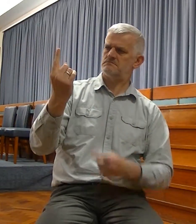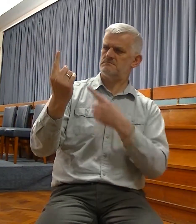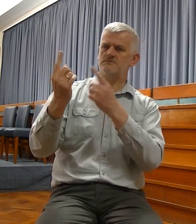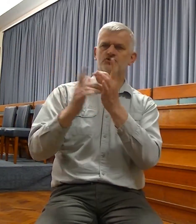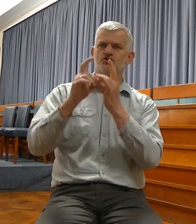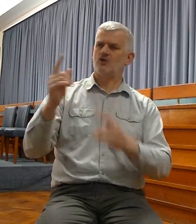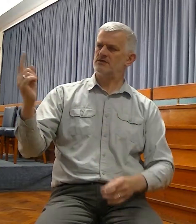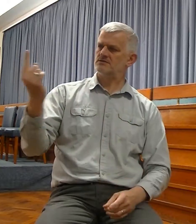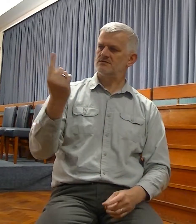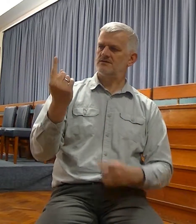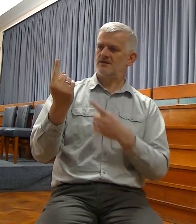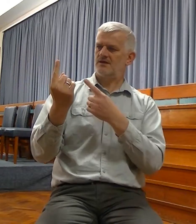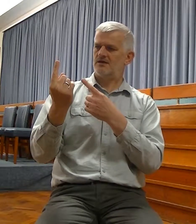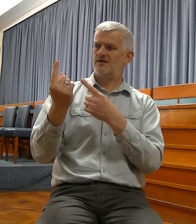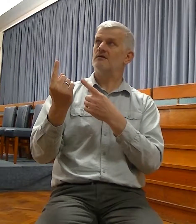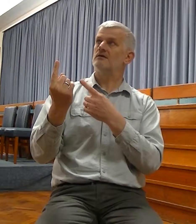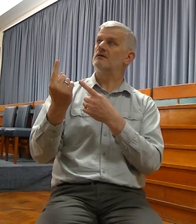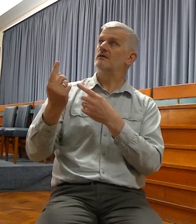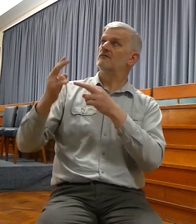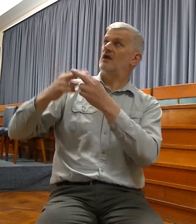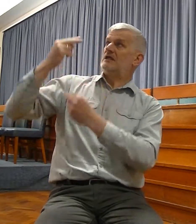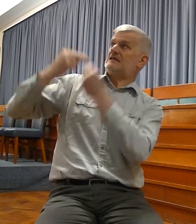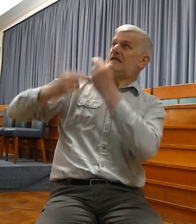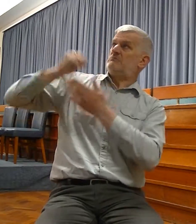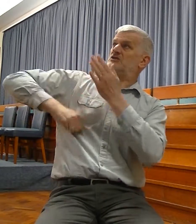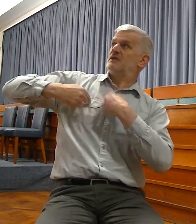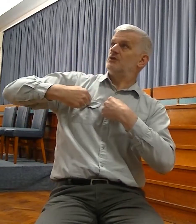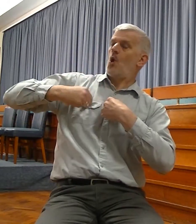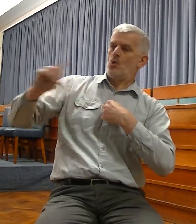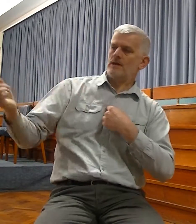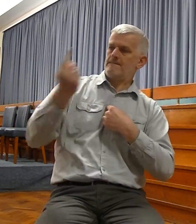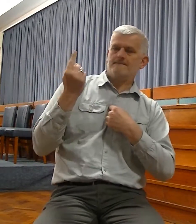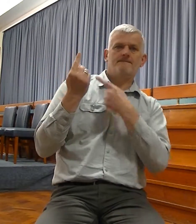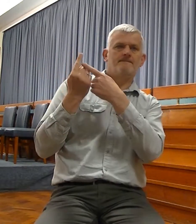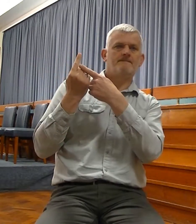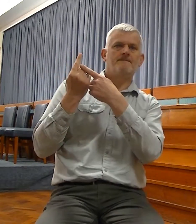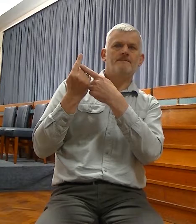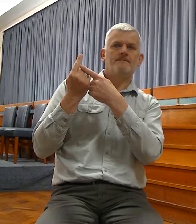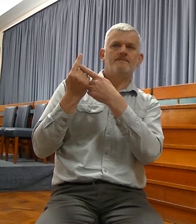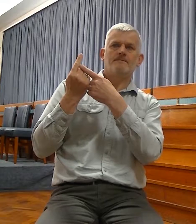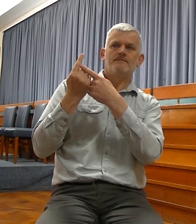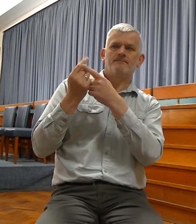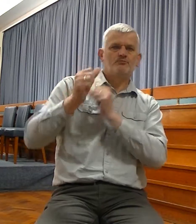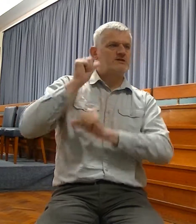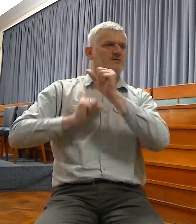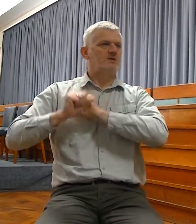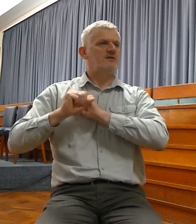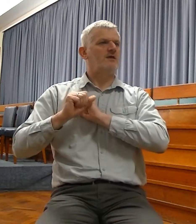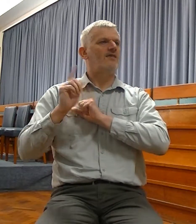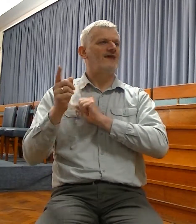storm of judgment and has taken our condemnation and our punishment. But it's a prophecy fundamentally about the